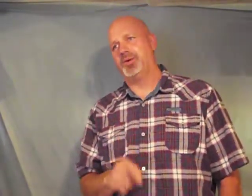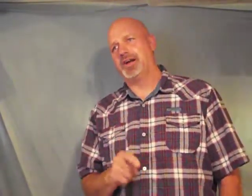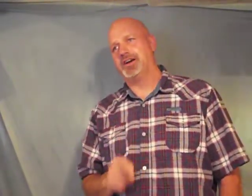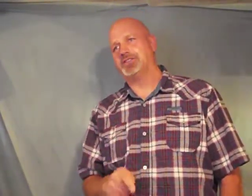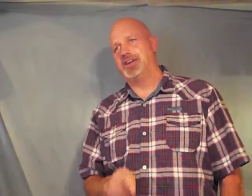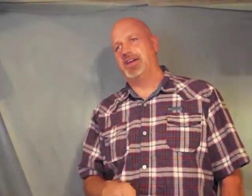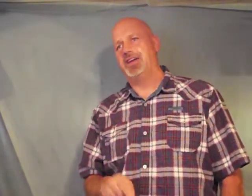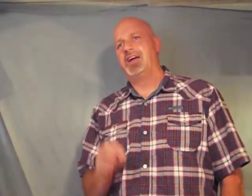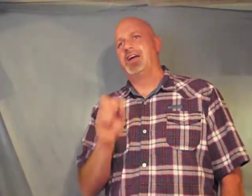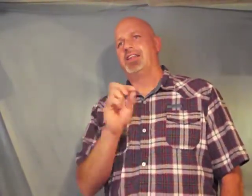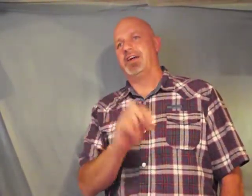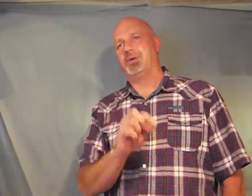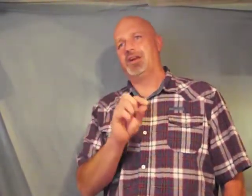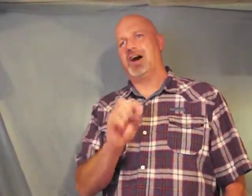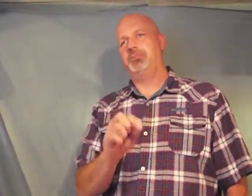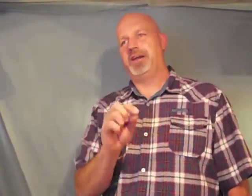one else did they would not be